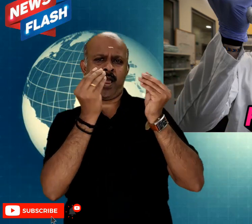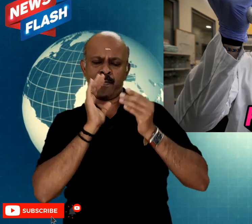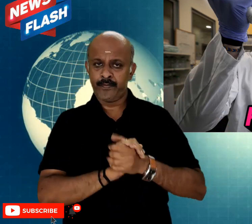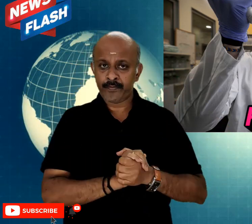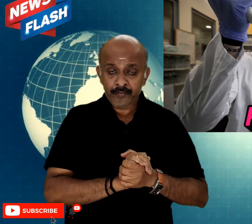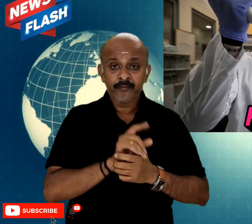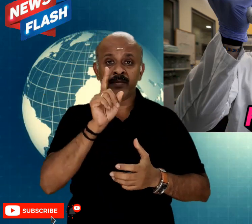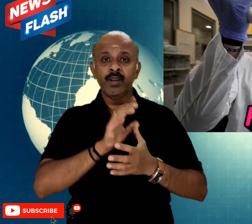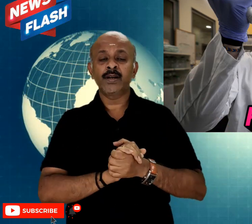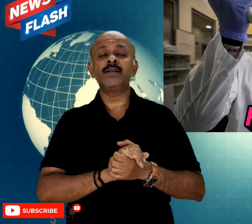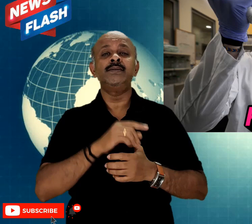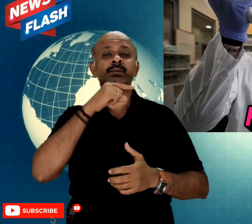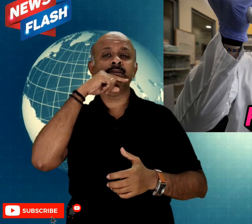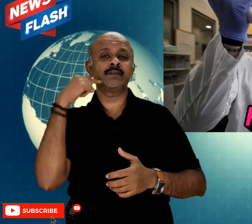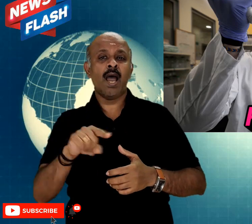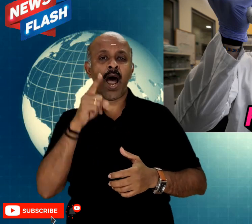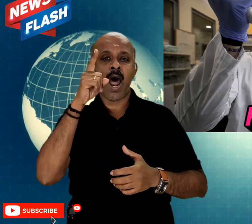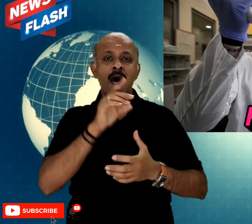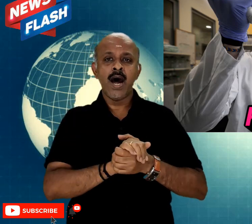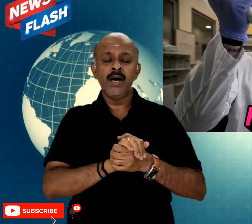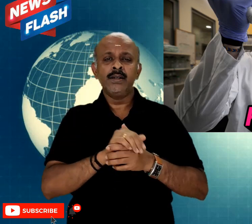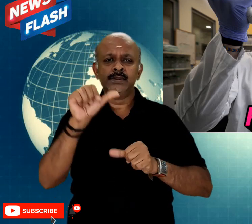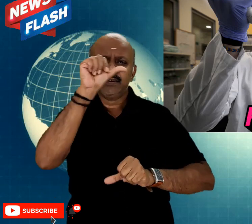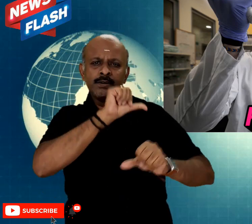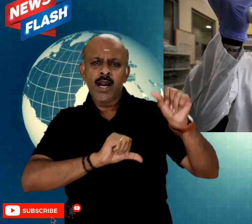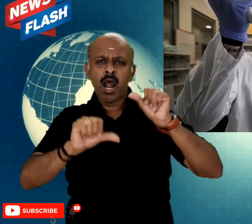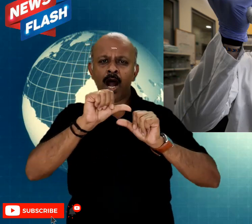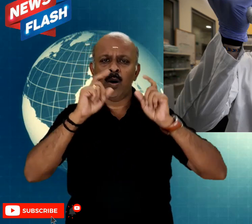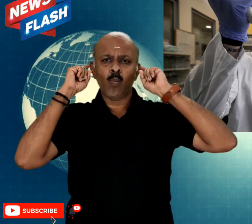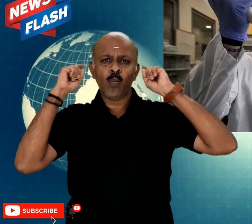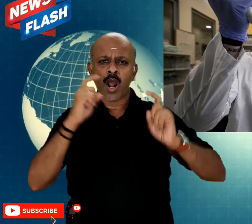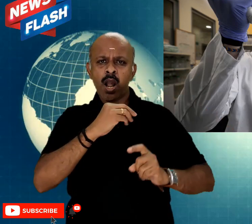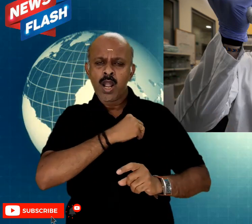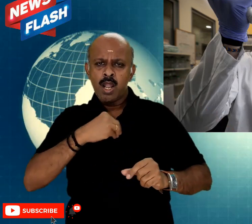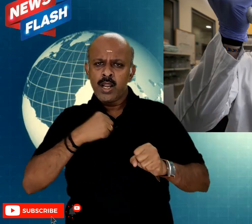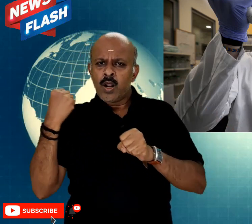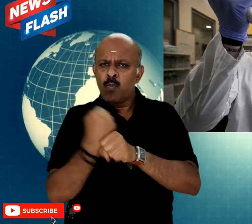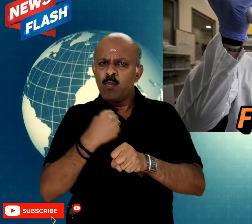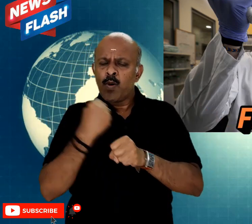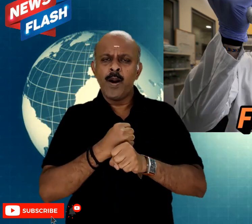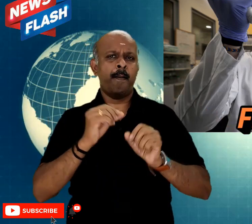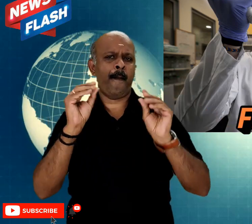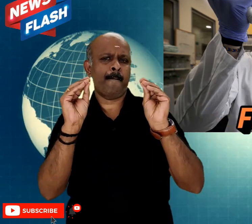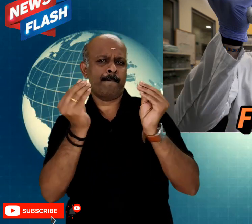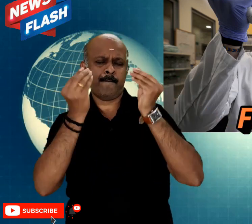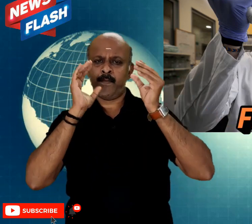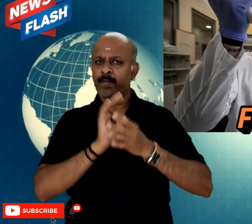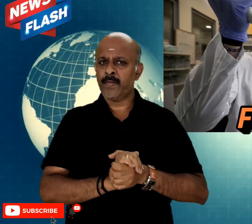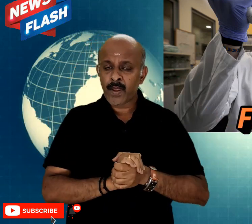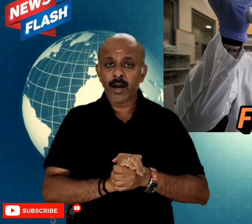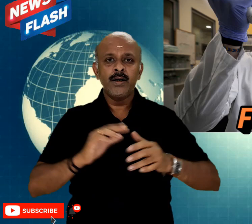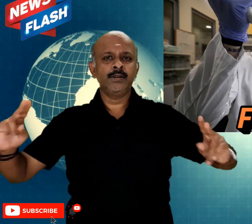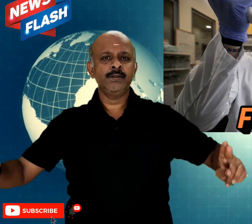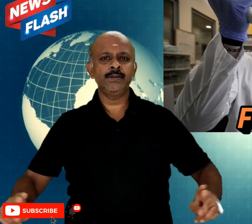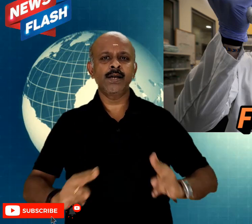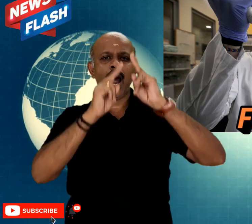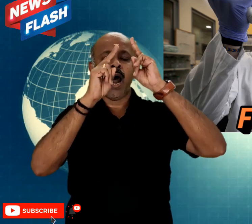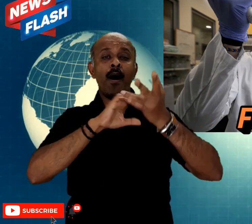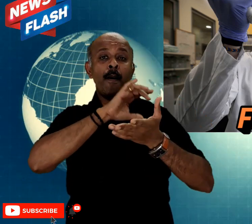Countries like Russia, China, and USA, France, etc. have been making efforts to bring up